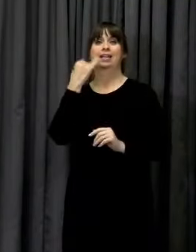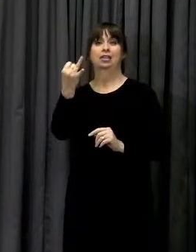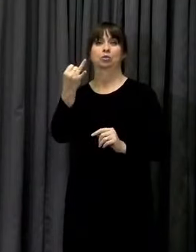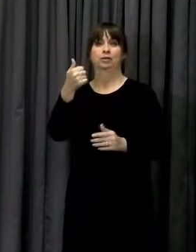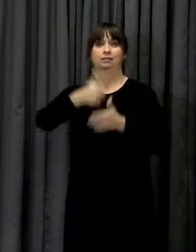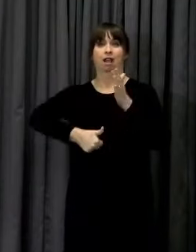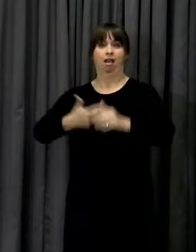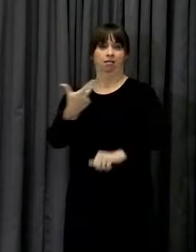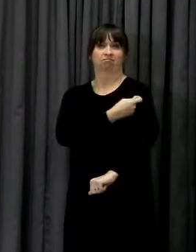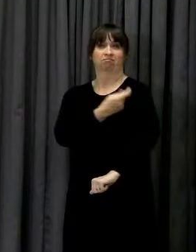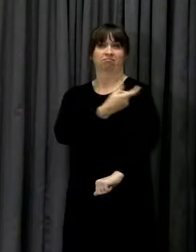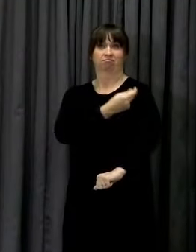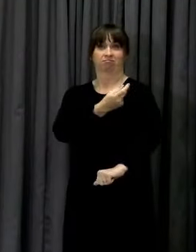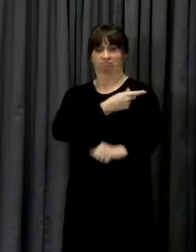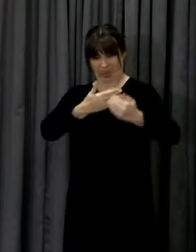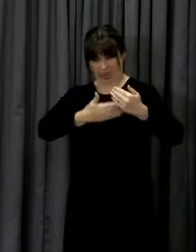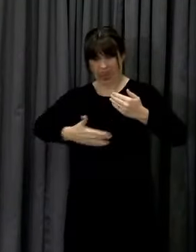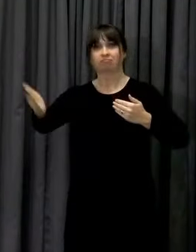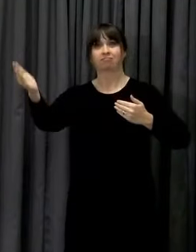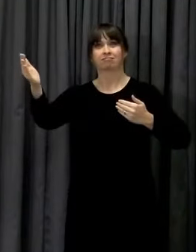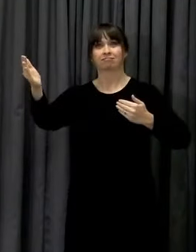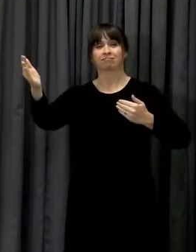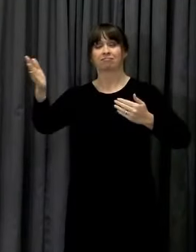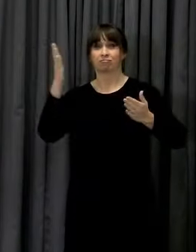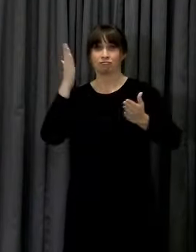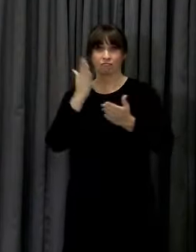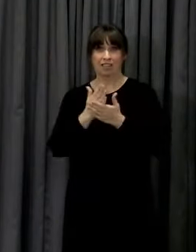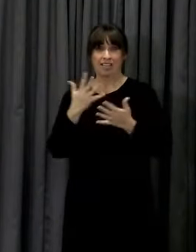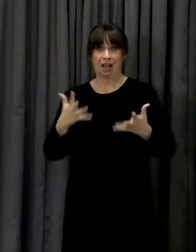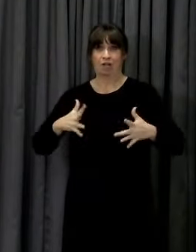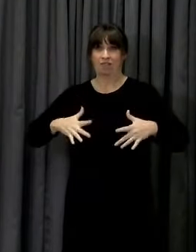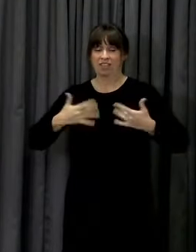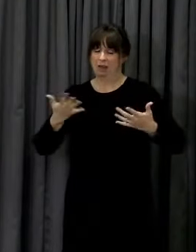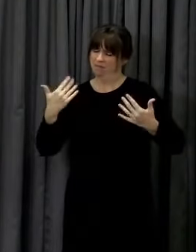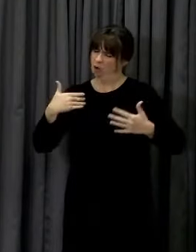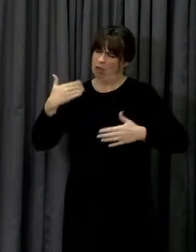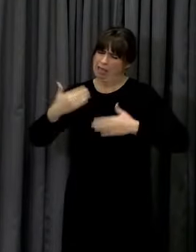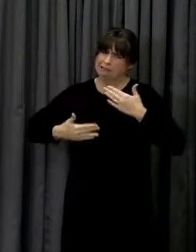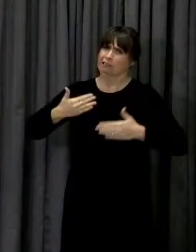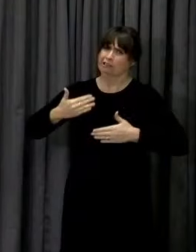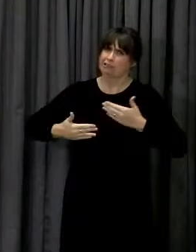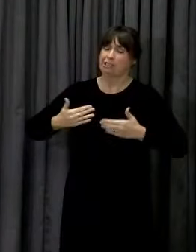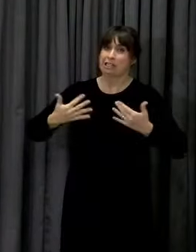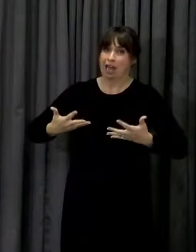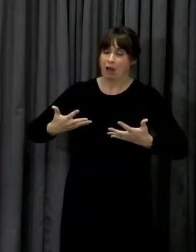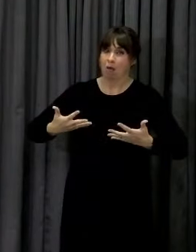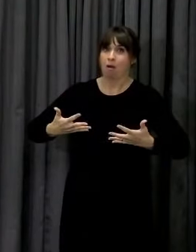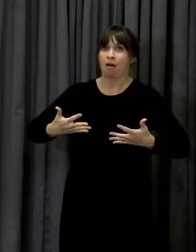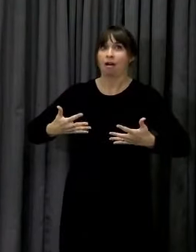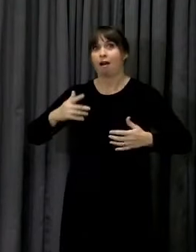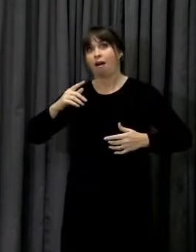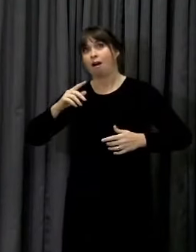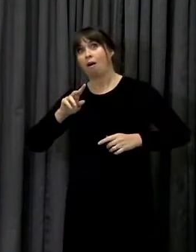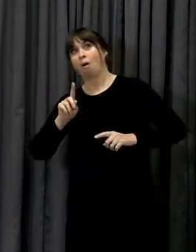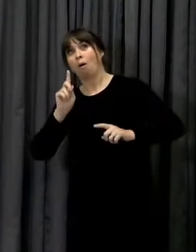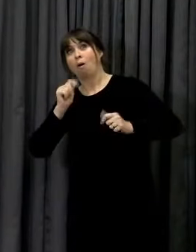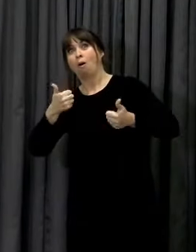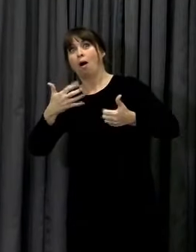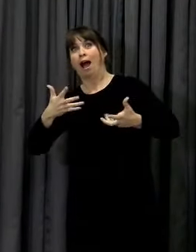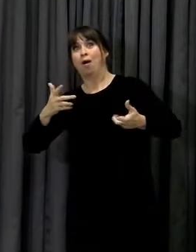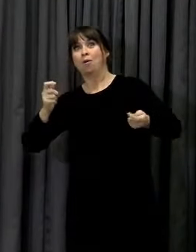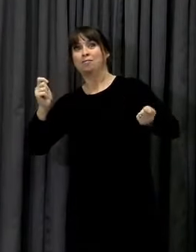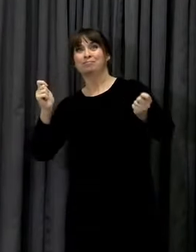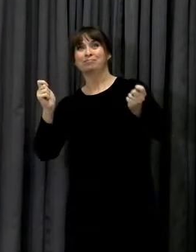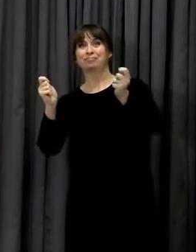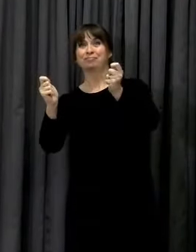Now we hope of course that this marks a turning point in the pandemic and that it will put us on to what is going to be